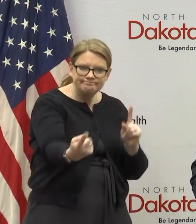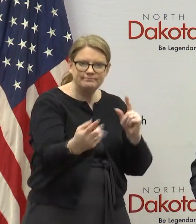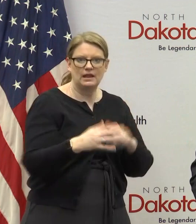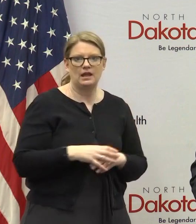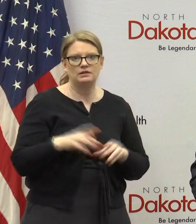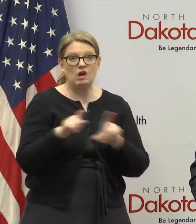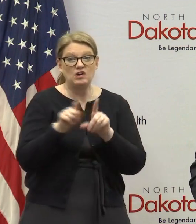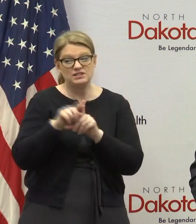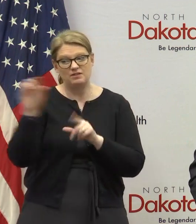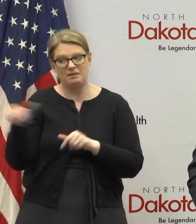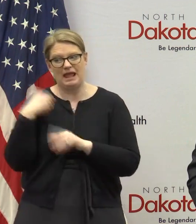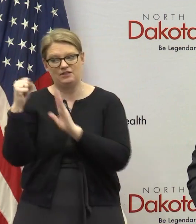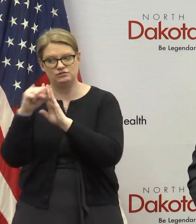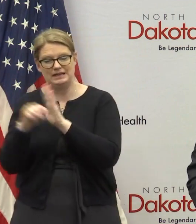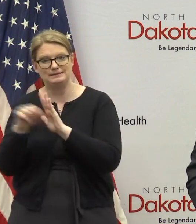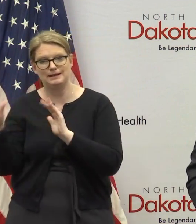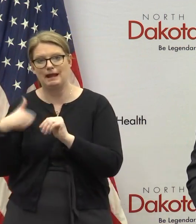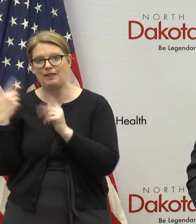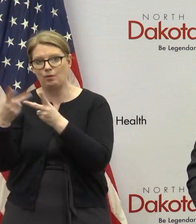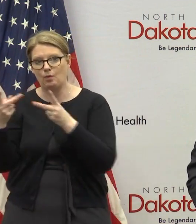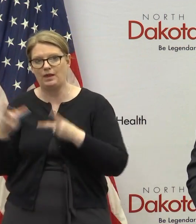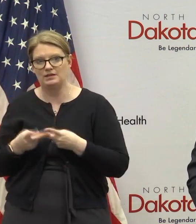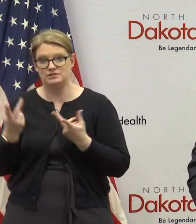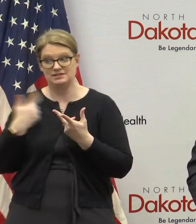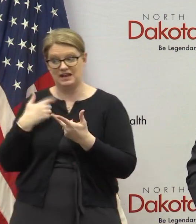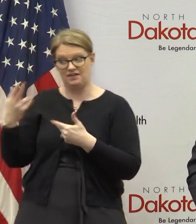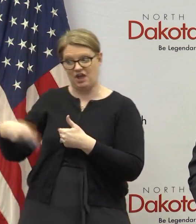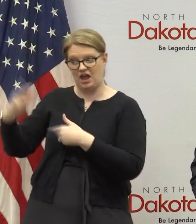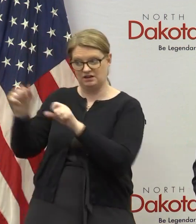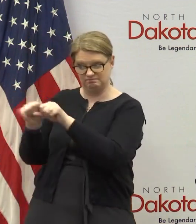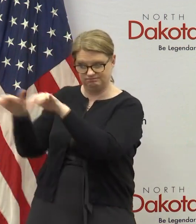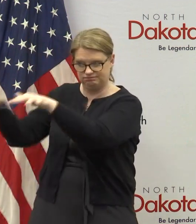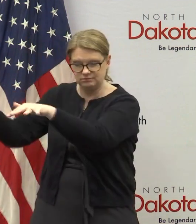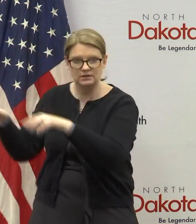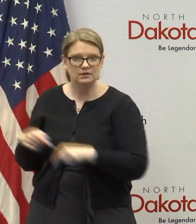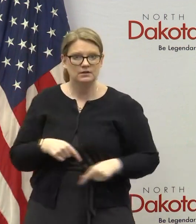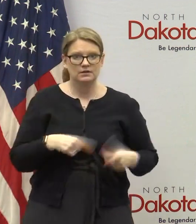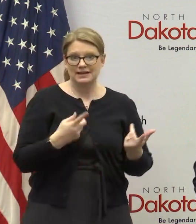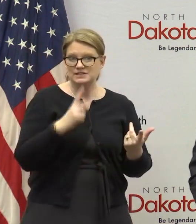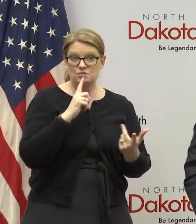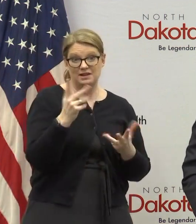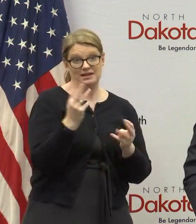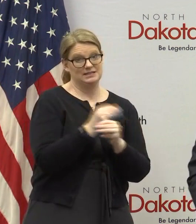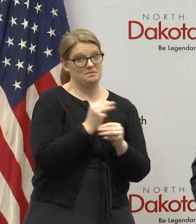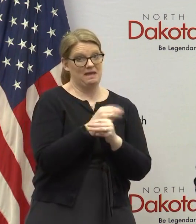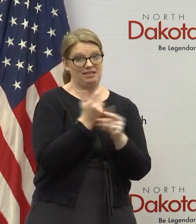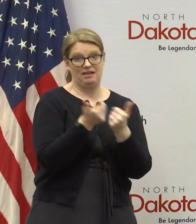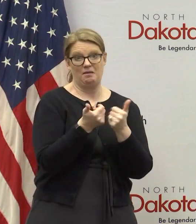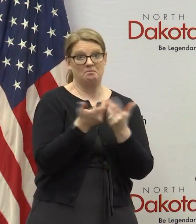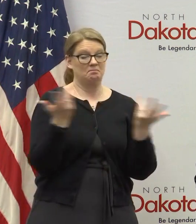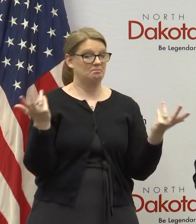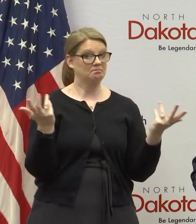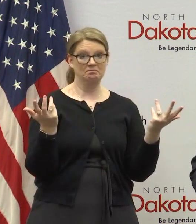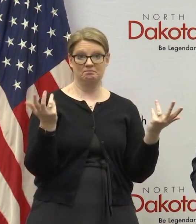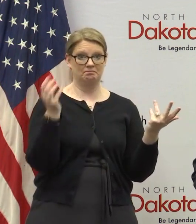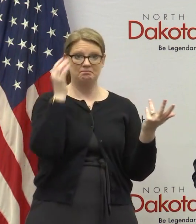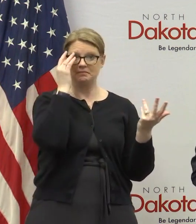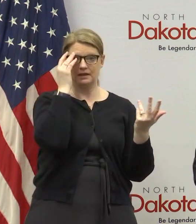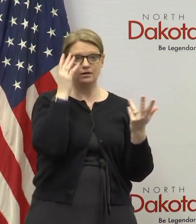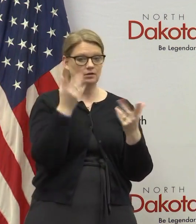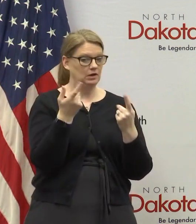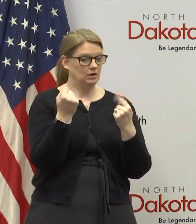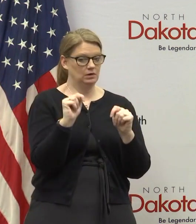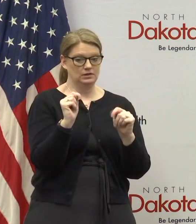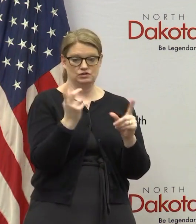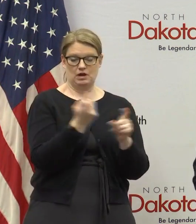locations that were experiencing higher breakouts in the end it's a it's a it's a math game and we're we're trying to win we're trying to win the math game